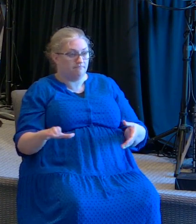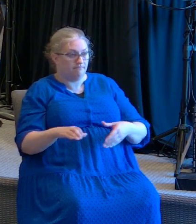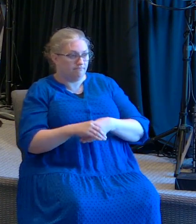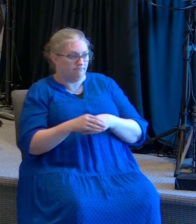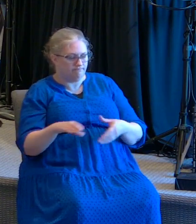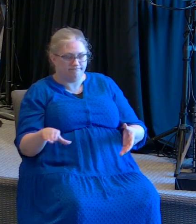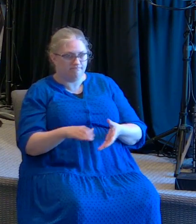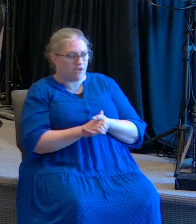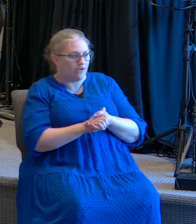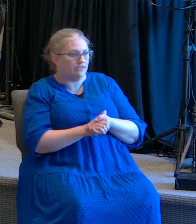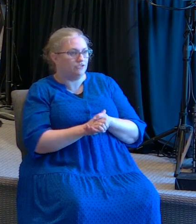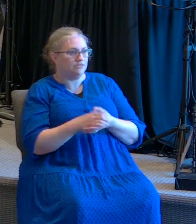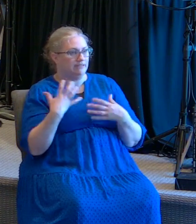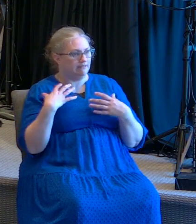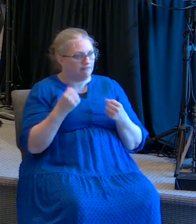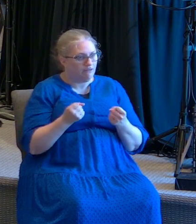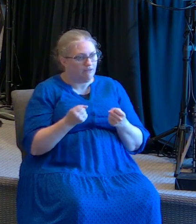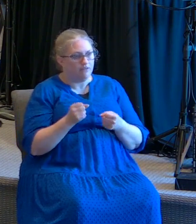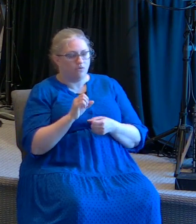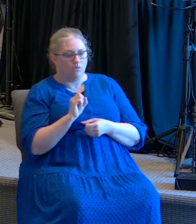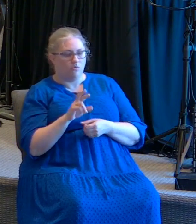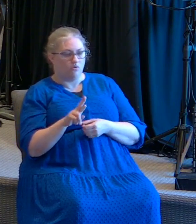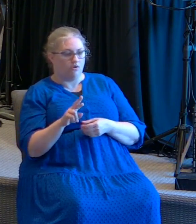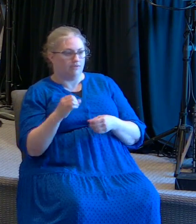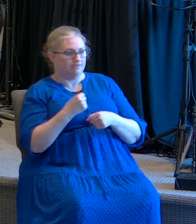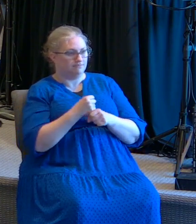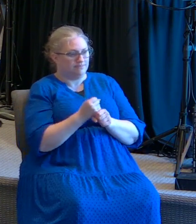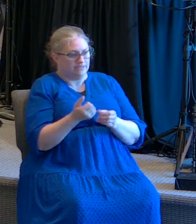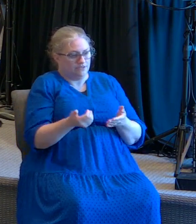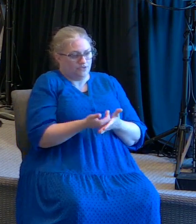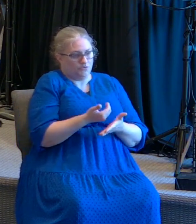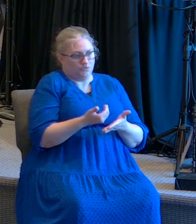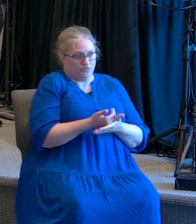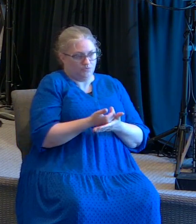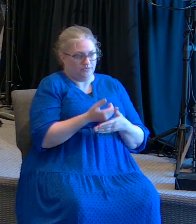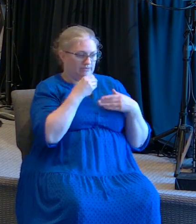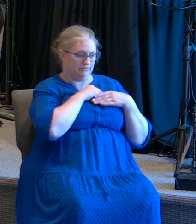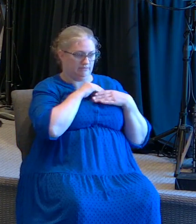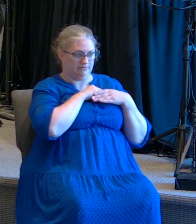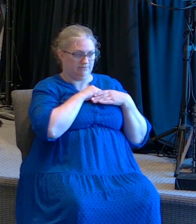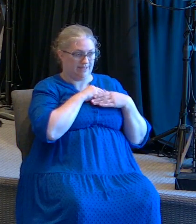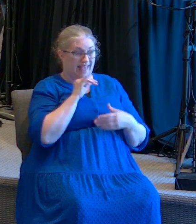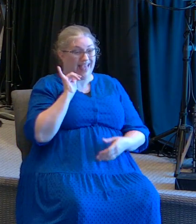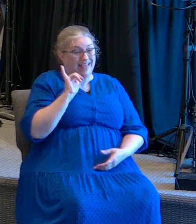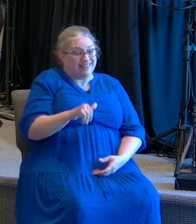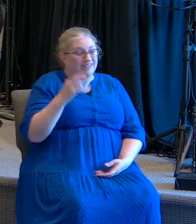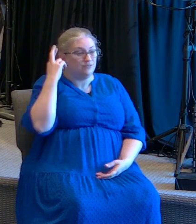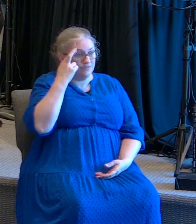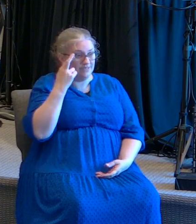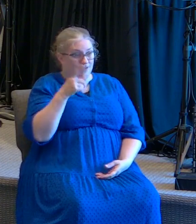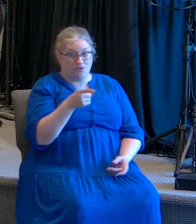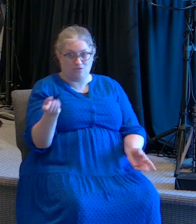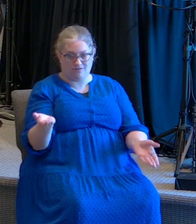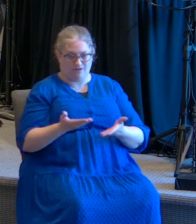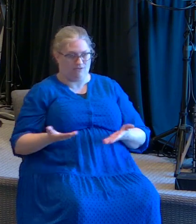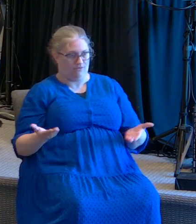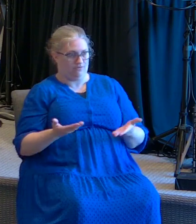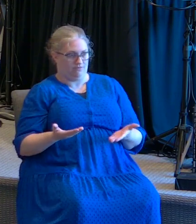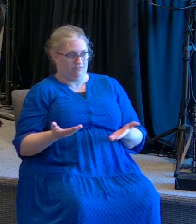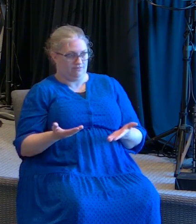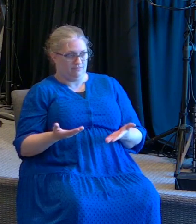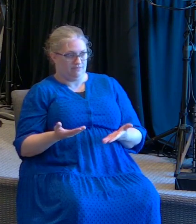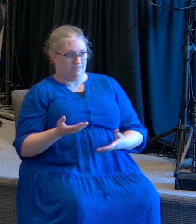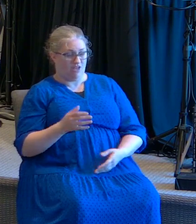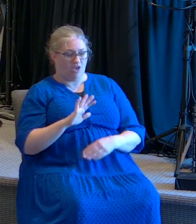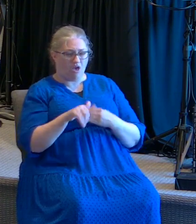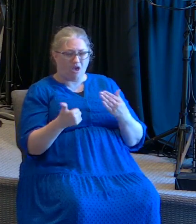restauración en tu matrimonio. And that's why you came. Y quizás por eso viniste hoy. That is all so very